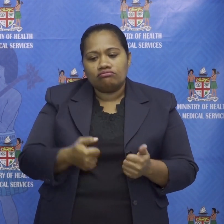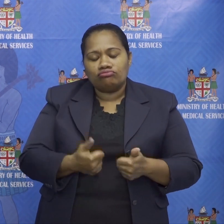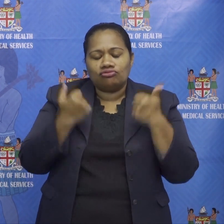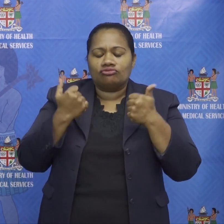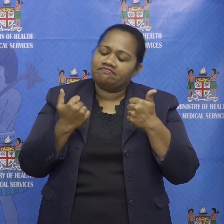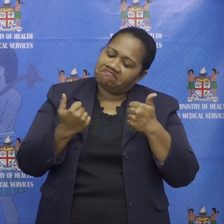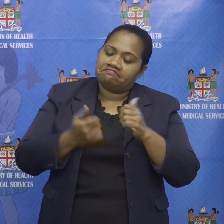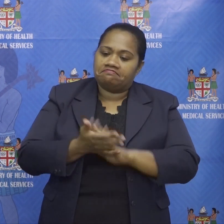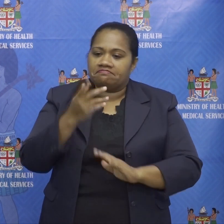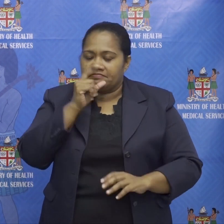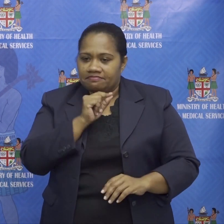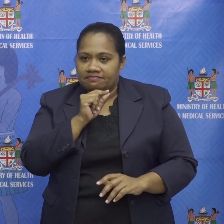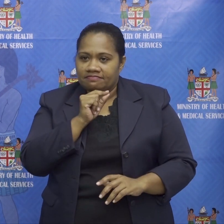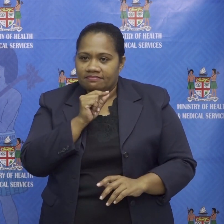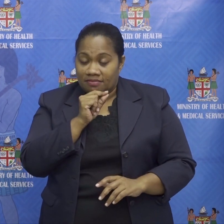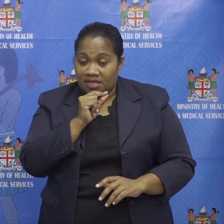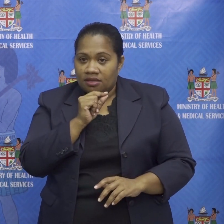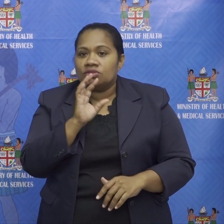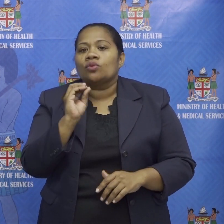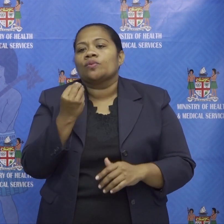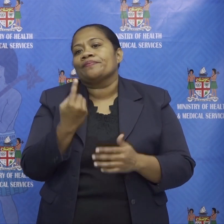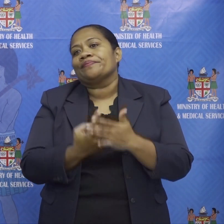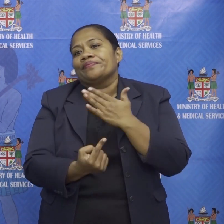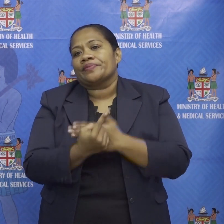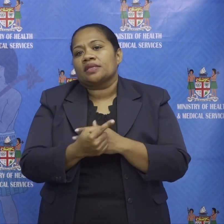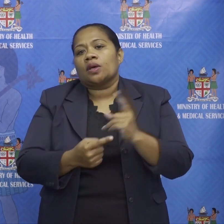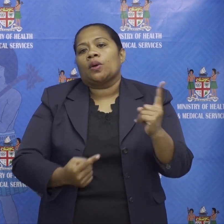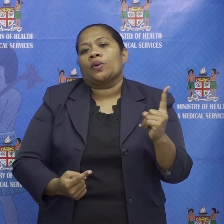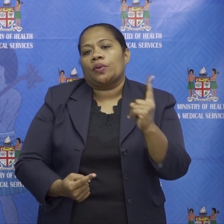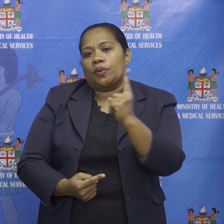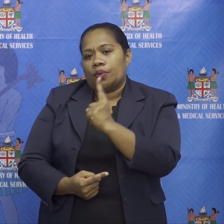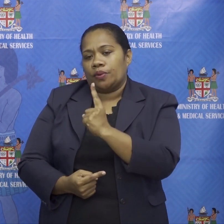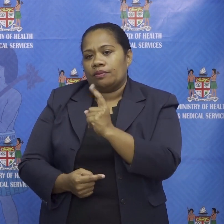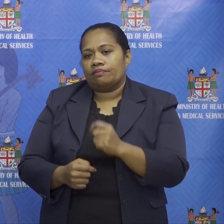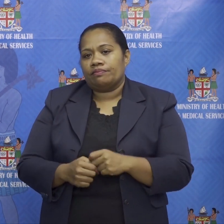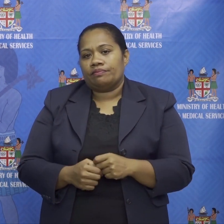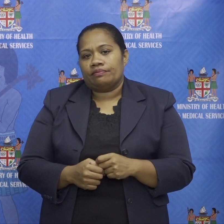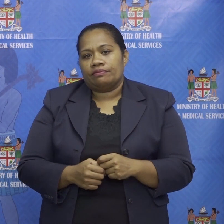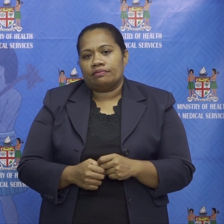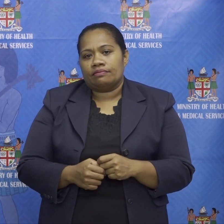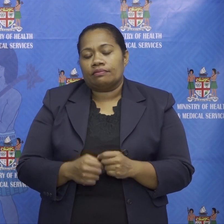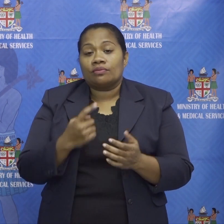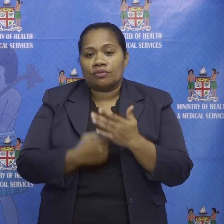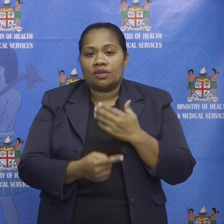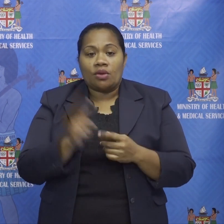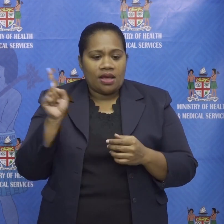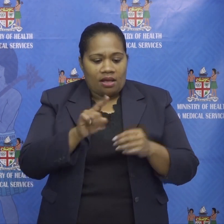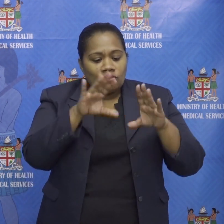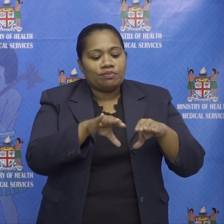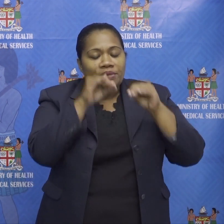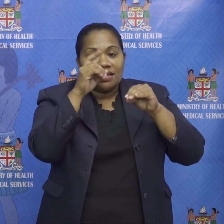okay they came down to pick up the people that were in tanua who were sent to discharge